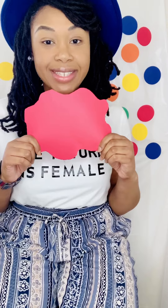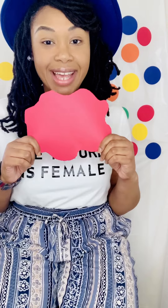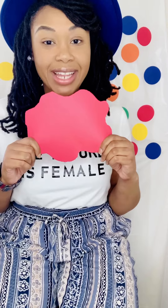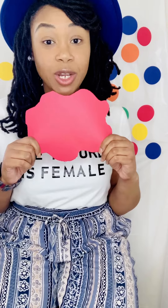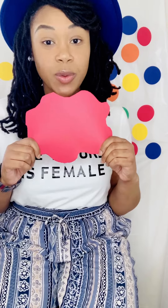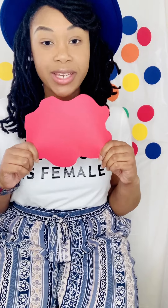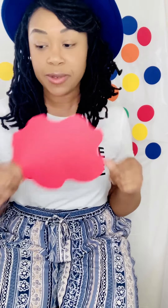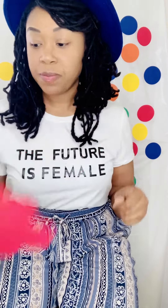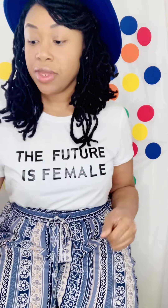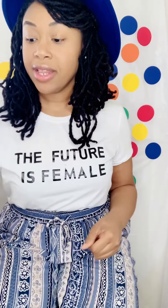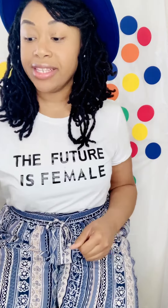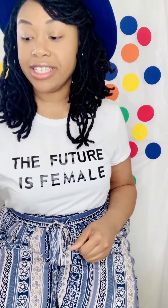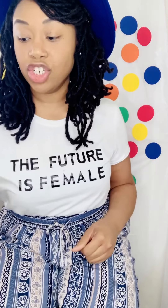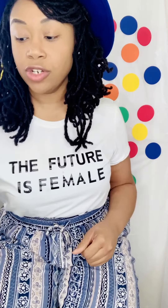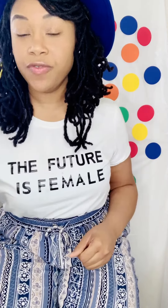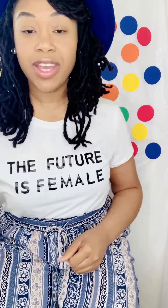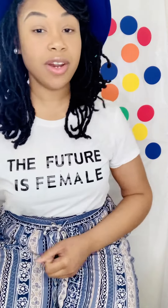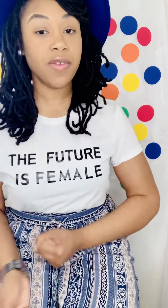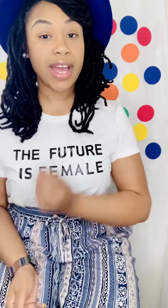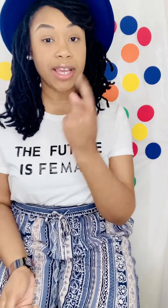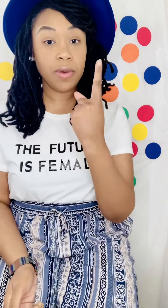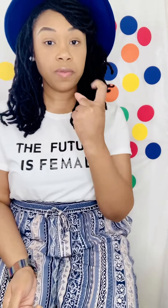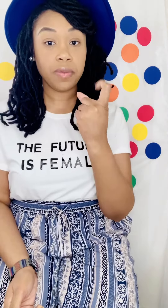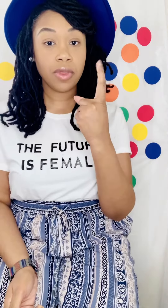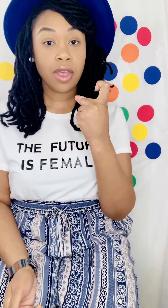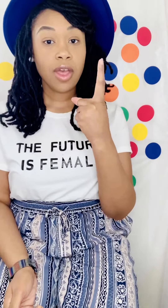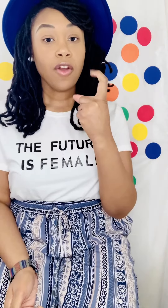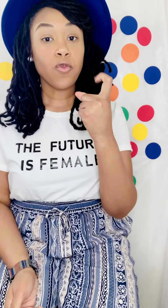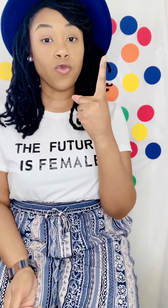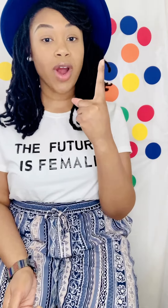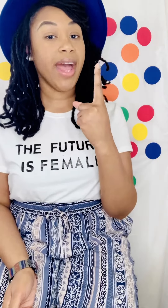the sign language get your finger ready right